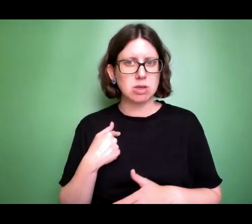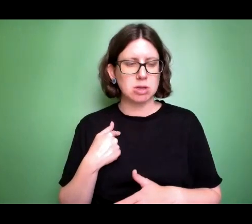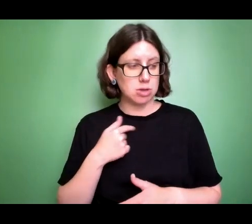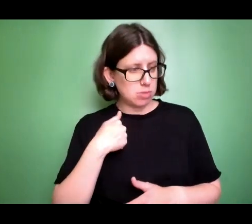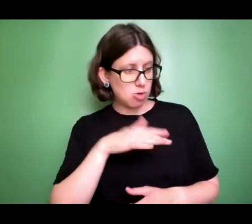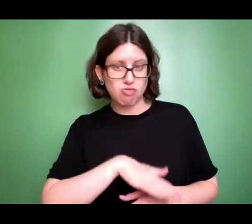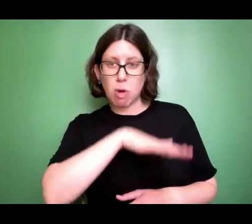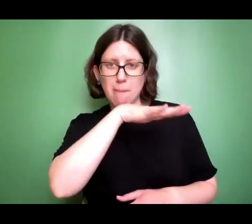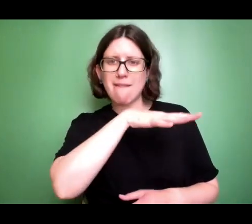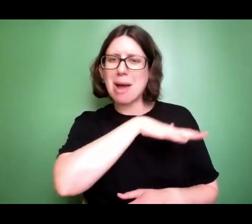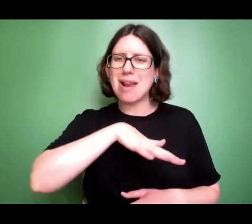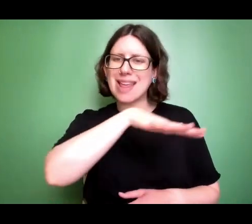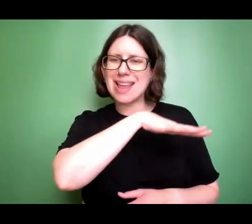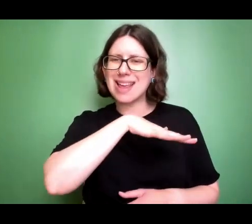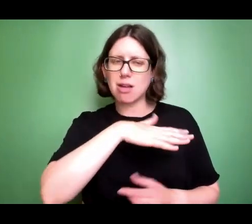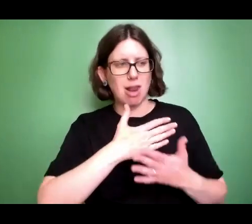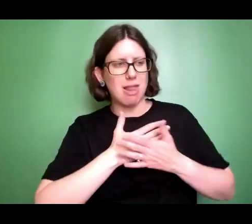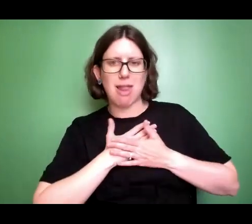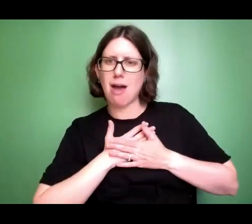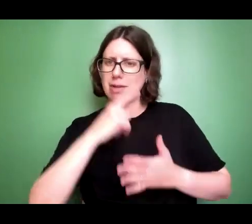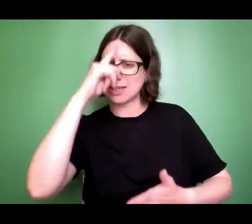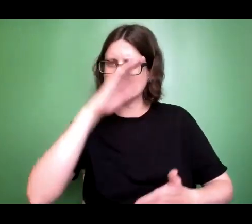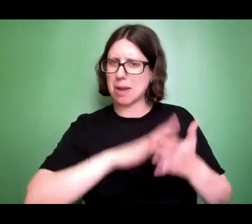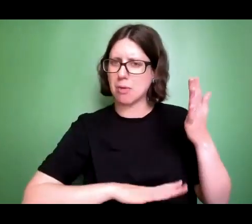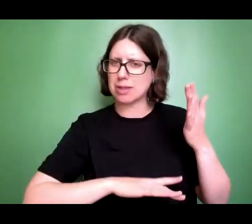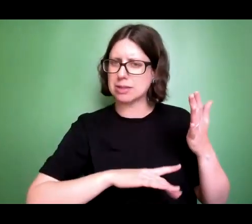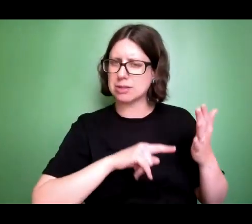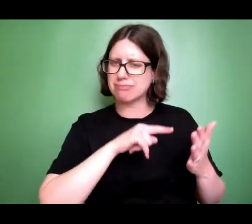as a child shaped the way I viewed God.